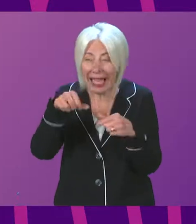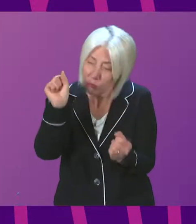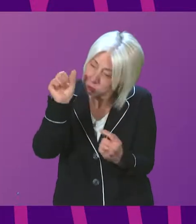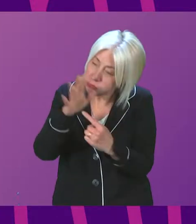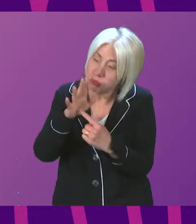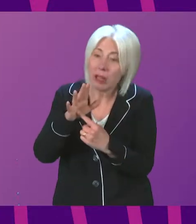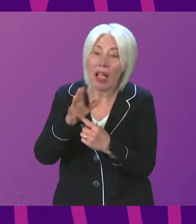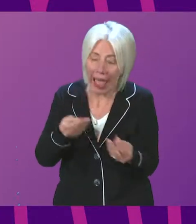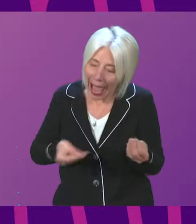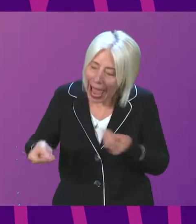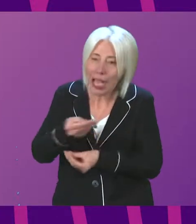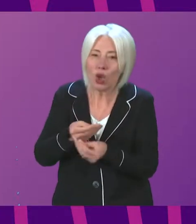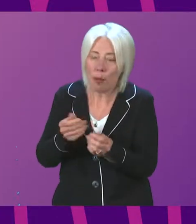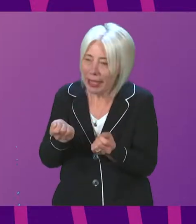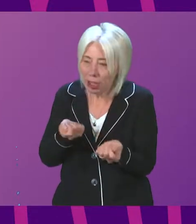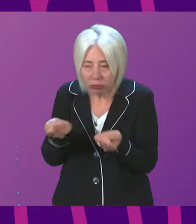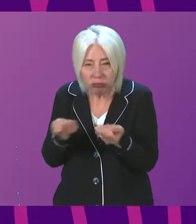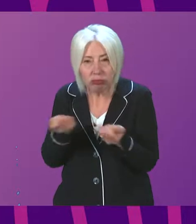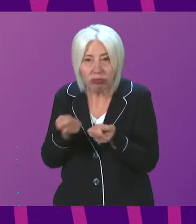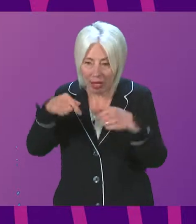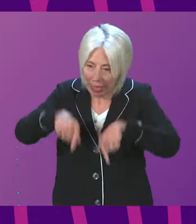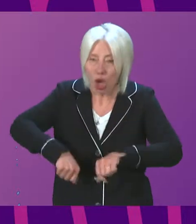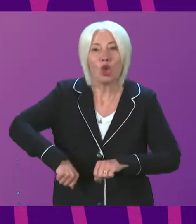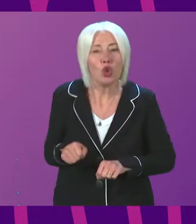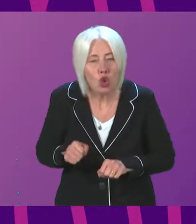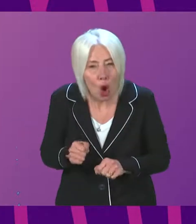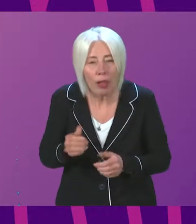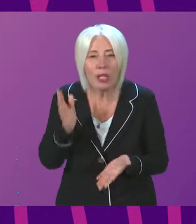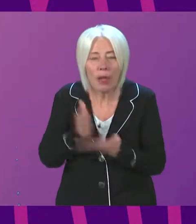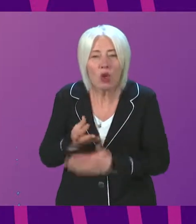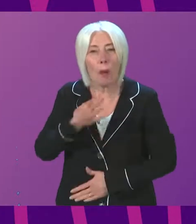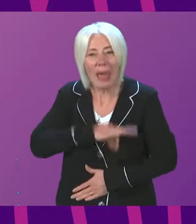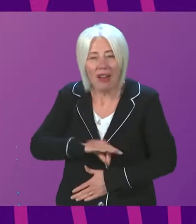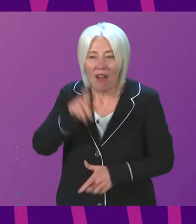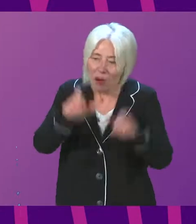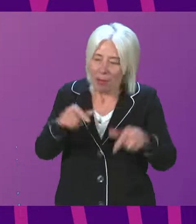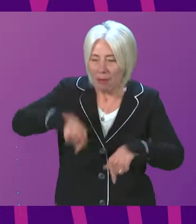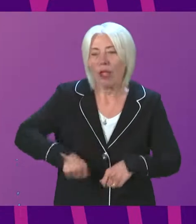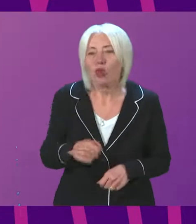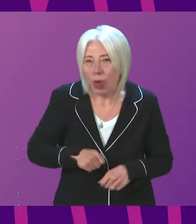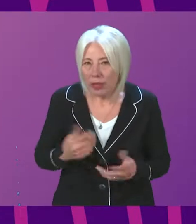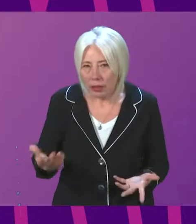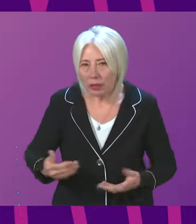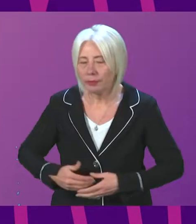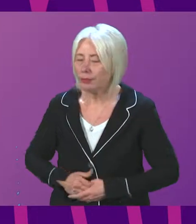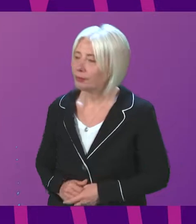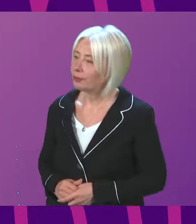economic levers are controlled by Scotland for the benefit of Scotland? First Minister.